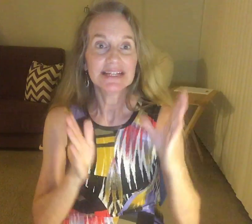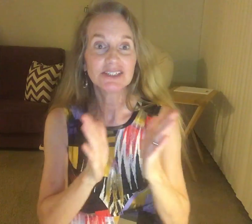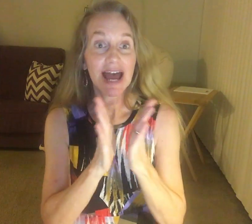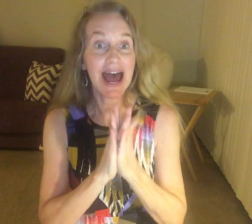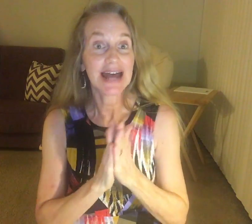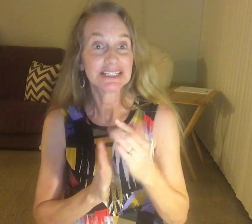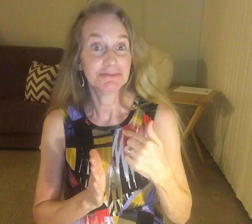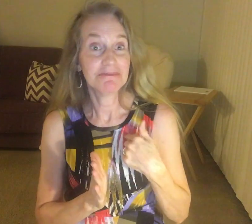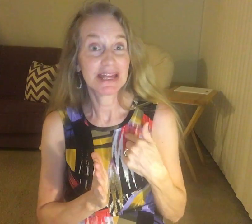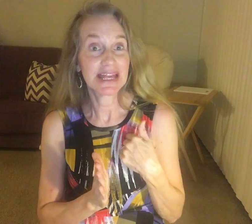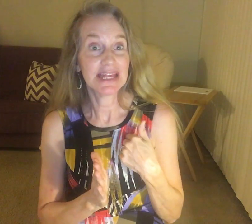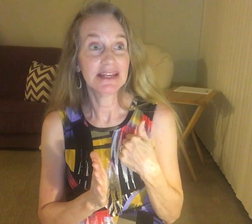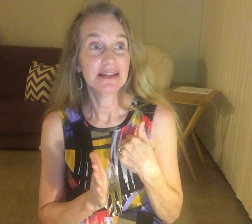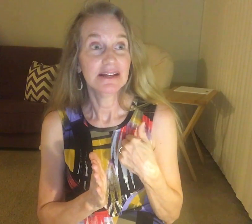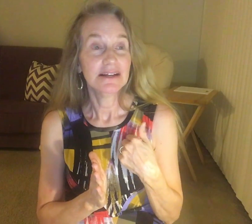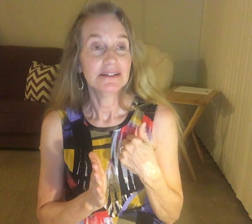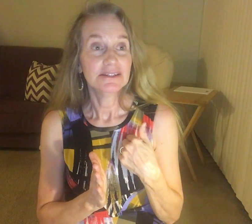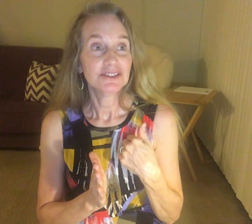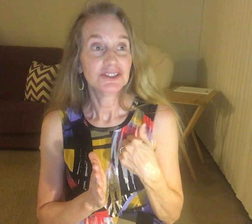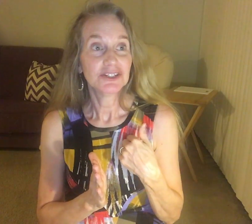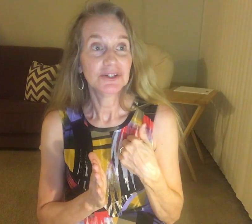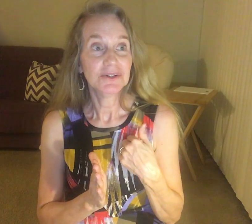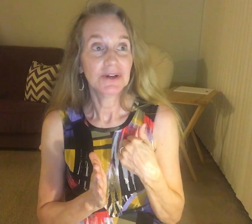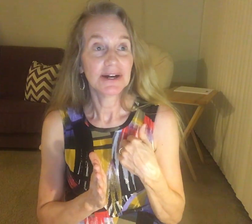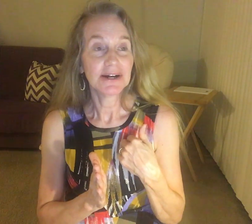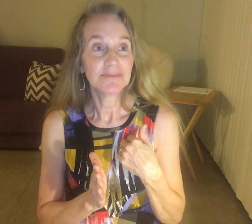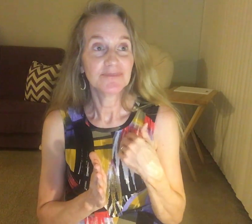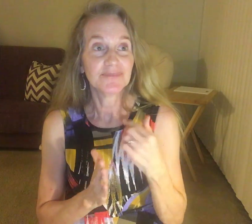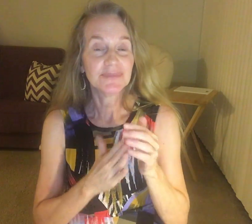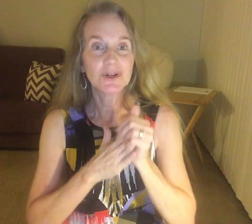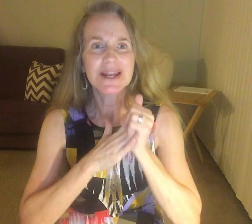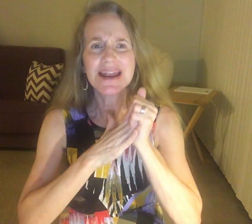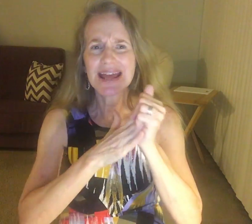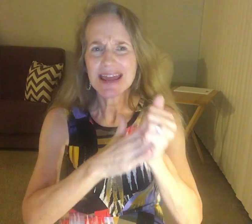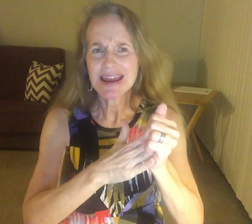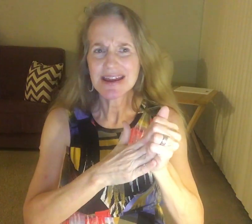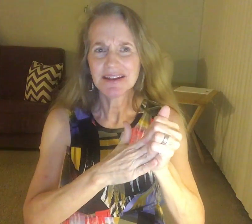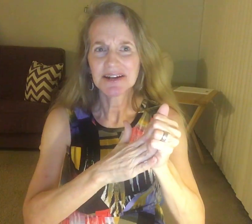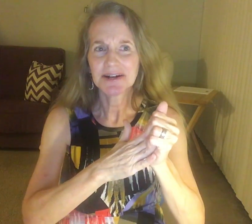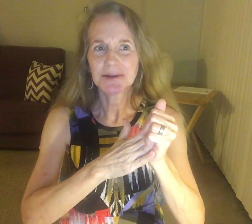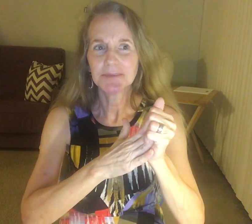teacher asked me to, um, to lead, um,